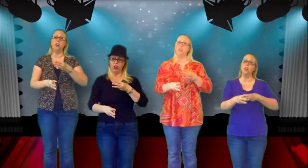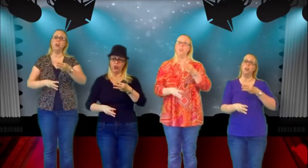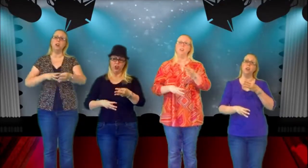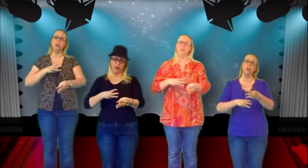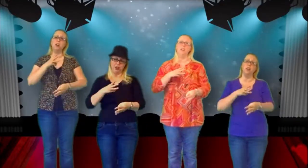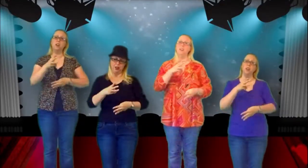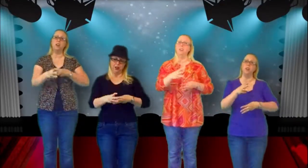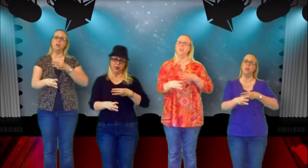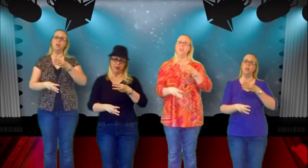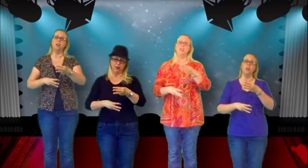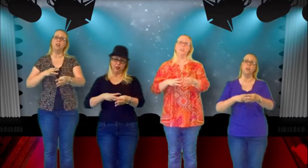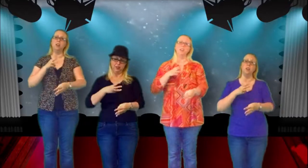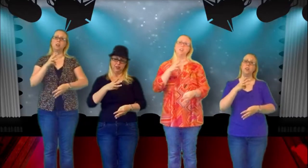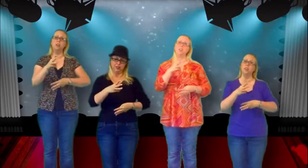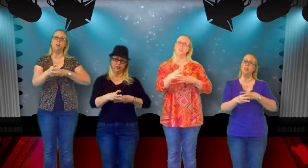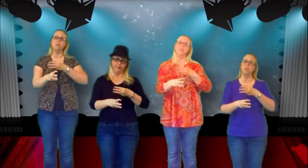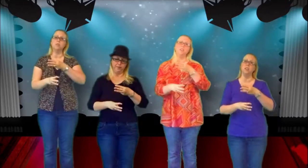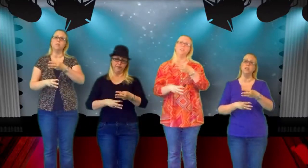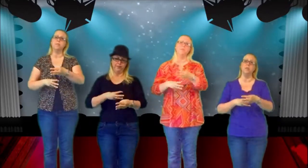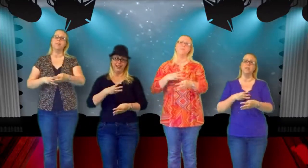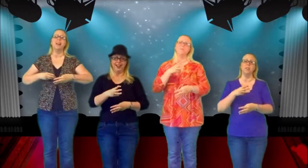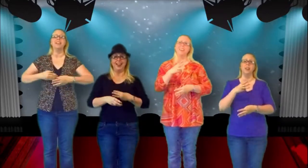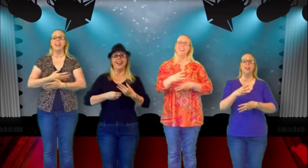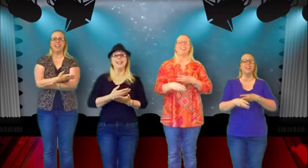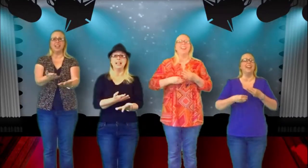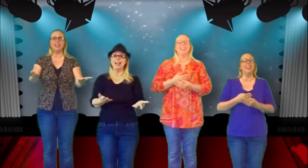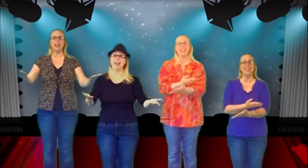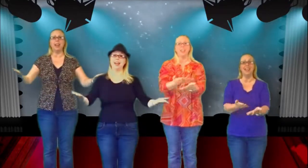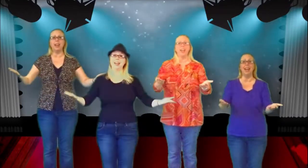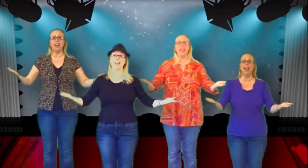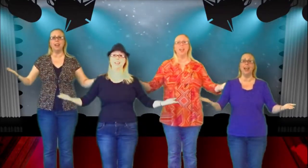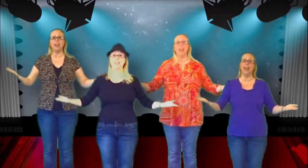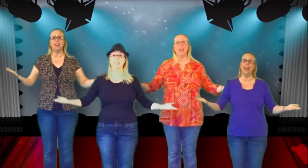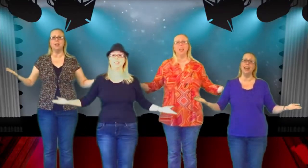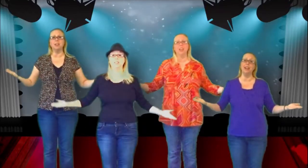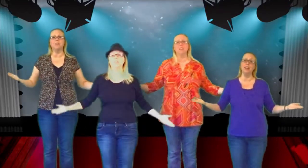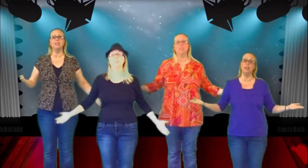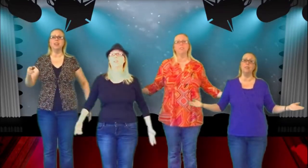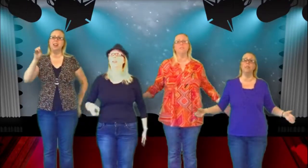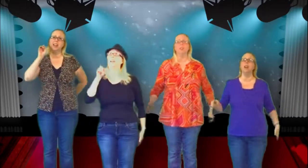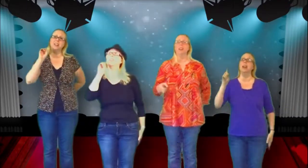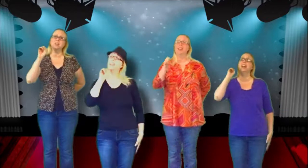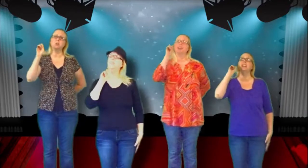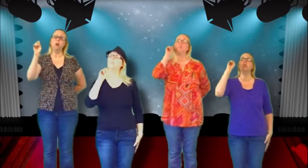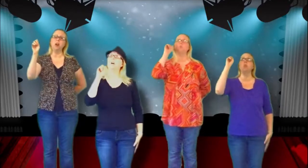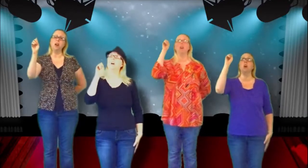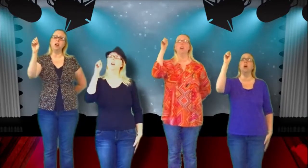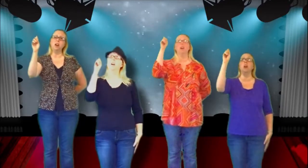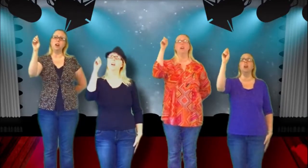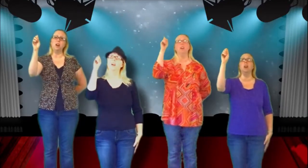that He gave His one